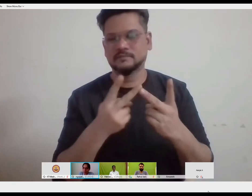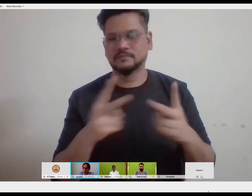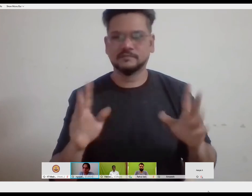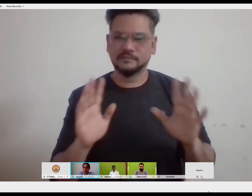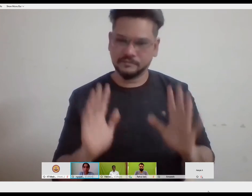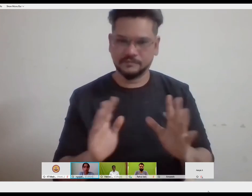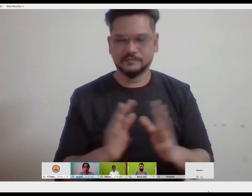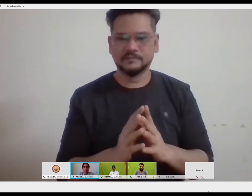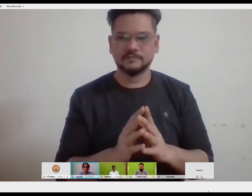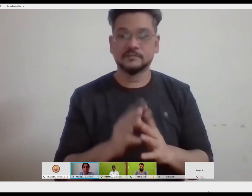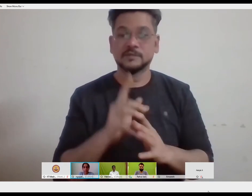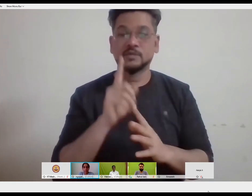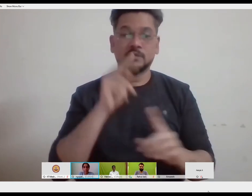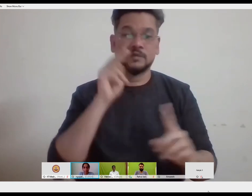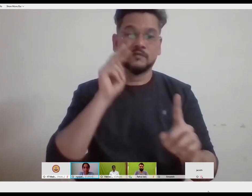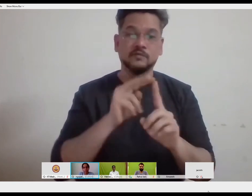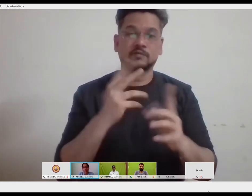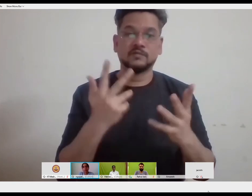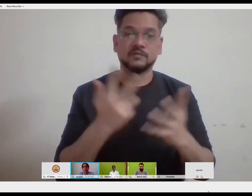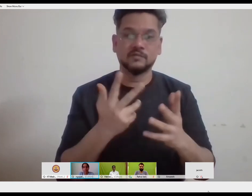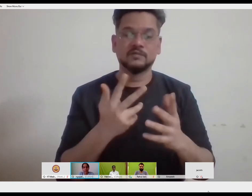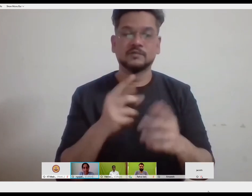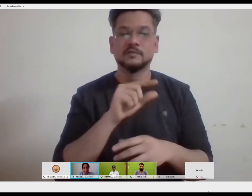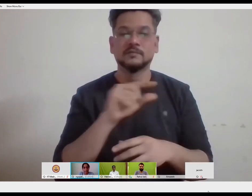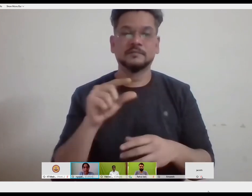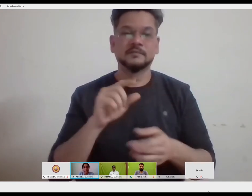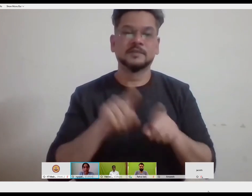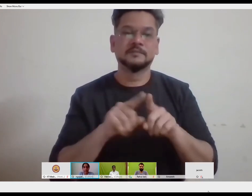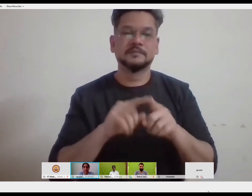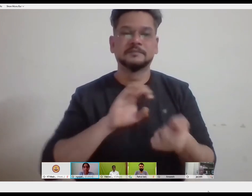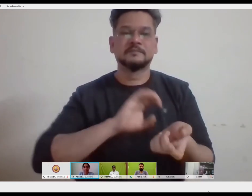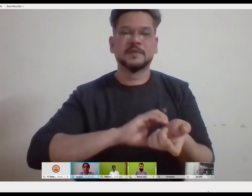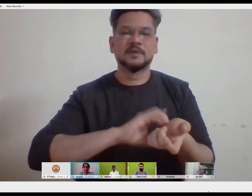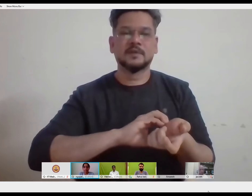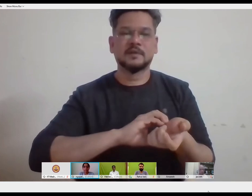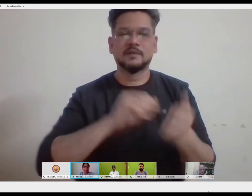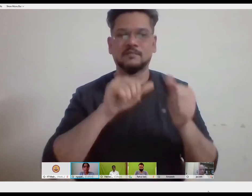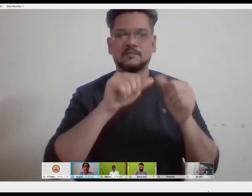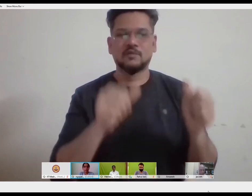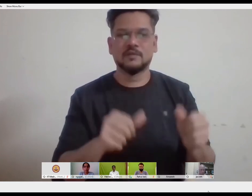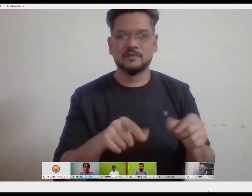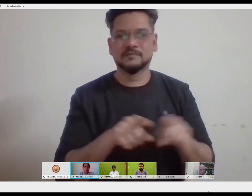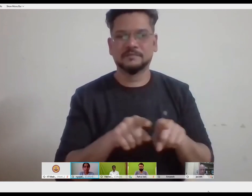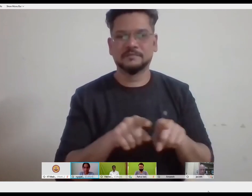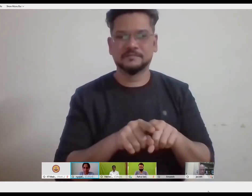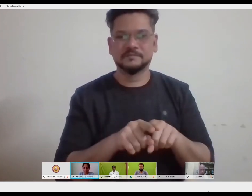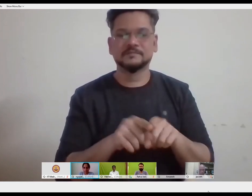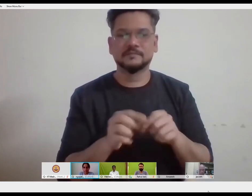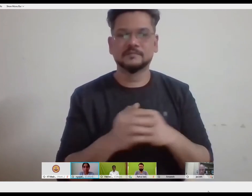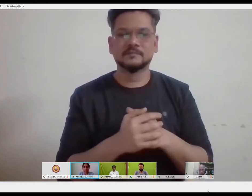where a disability is looked at as something that needs to be fixed, something